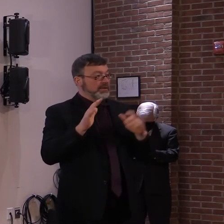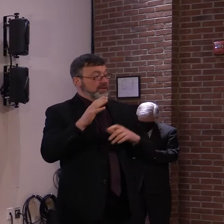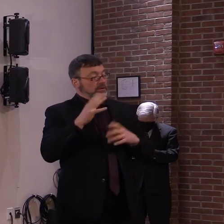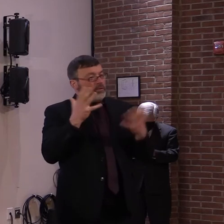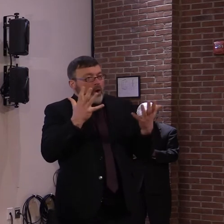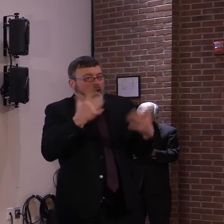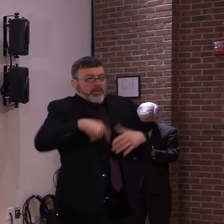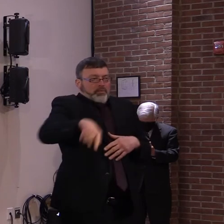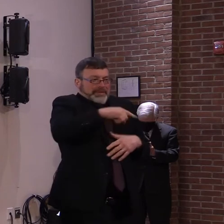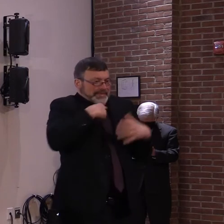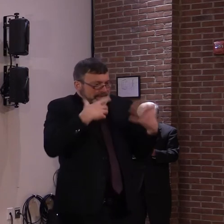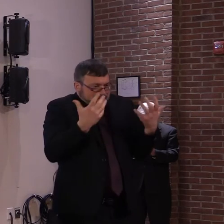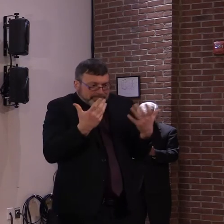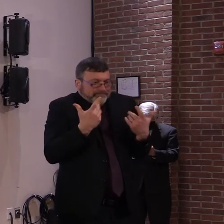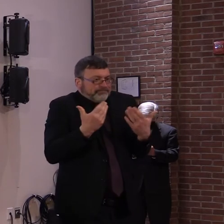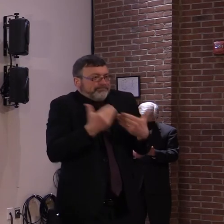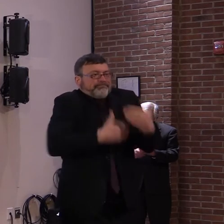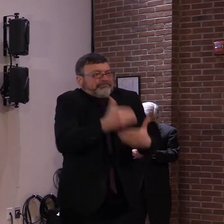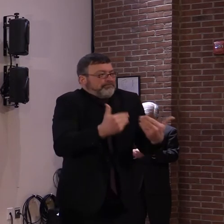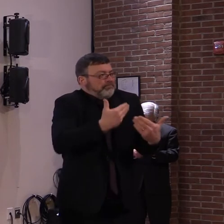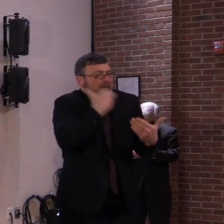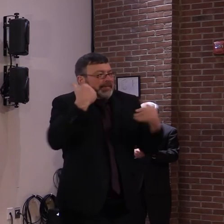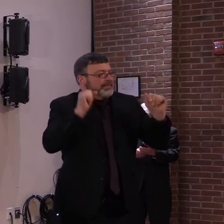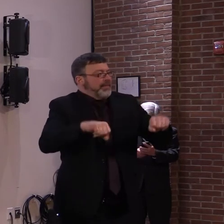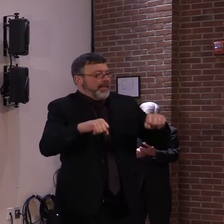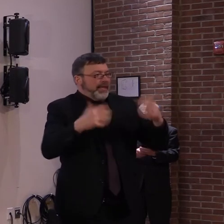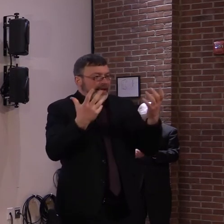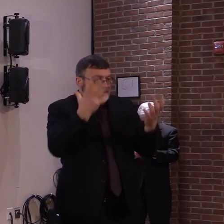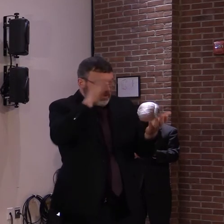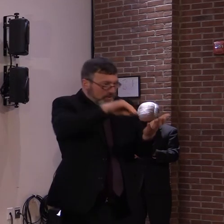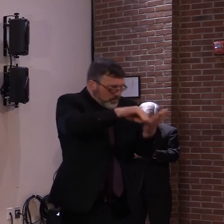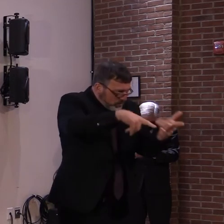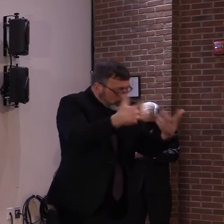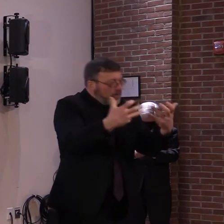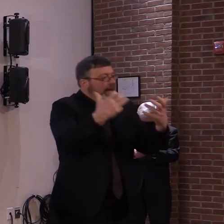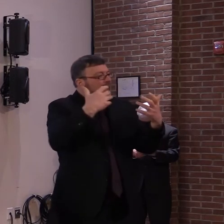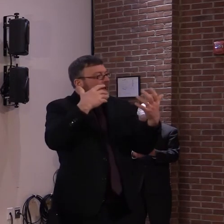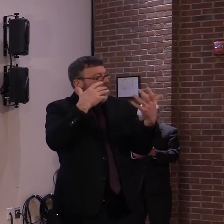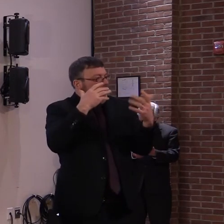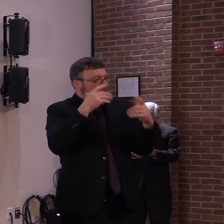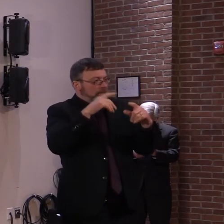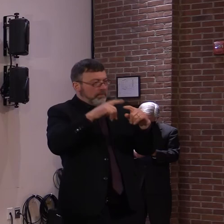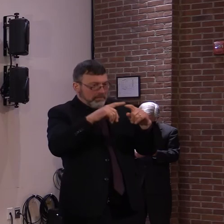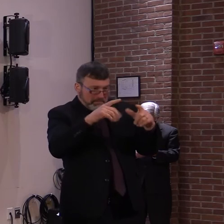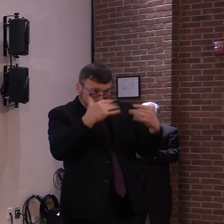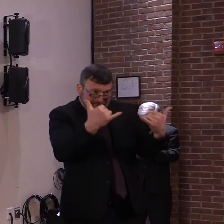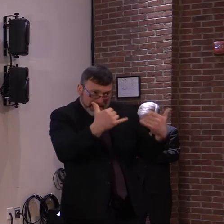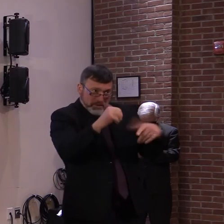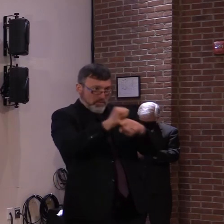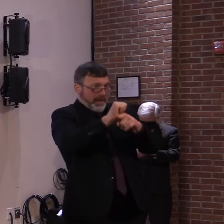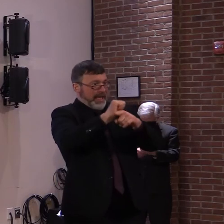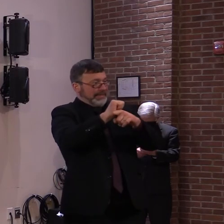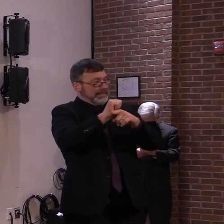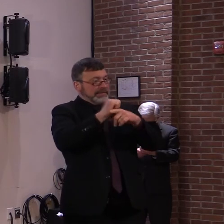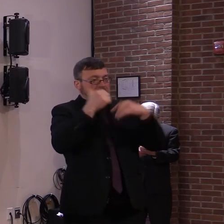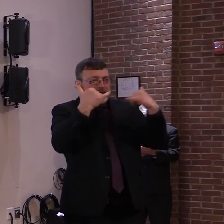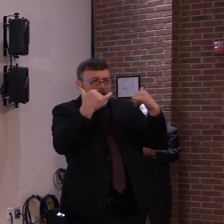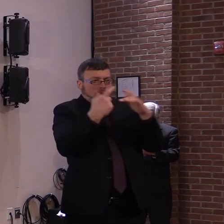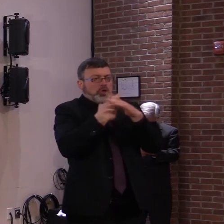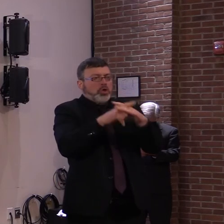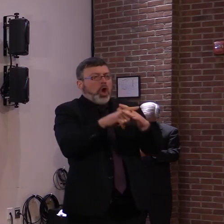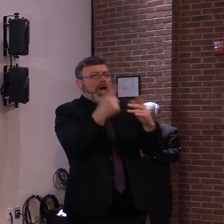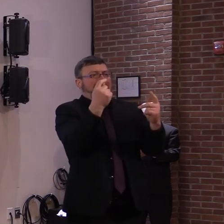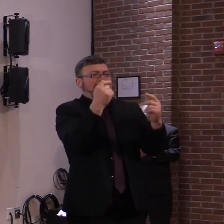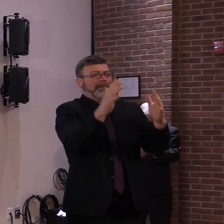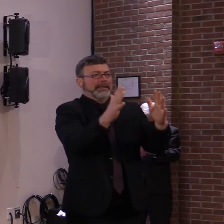back into a, a situation where they can practice as a full team with incidental contact. Right now is, is a, is